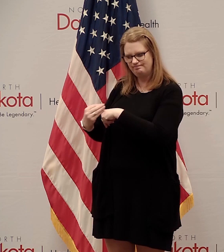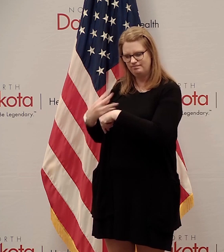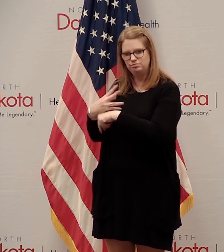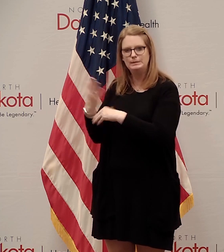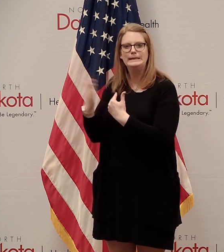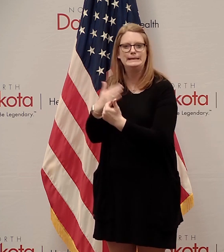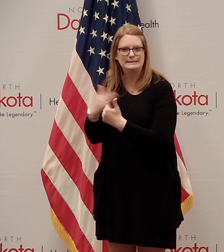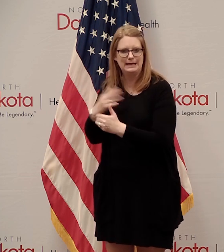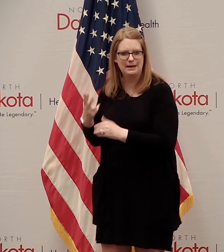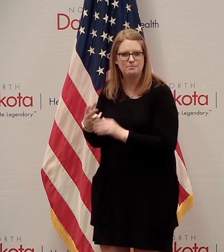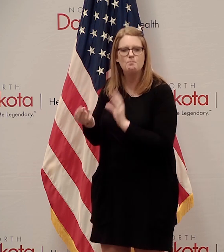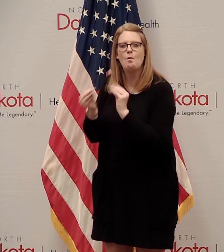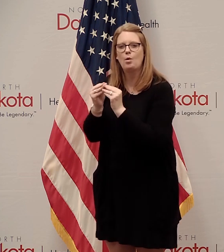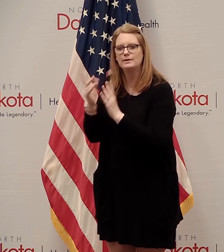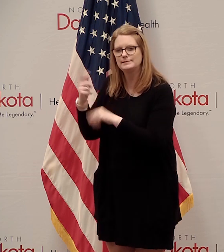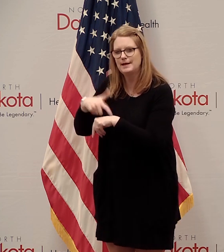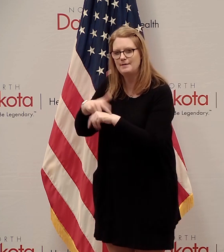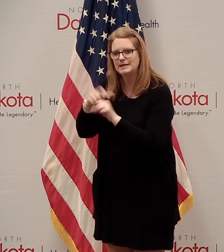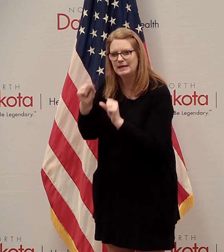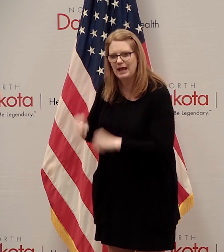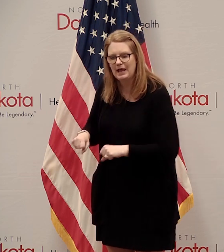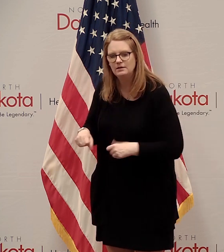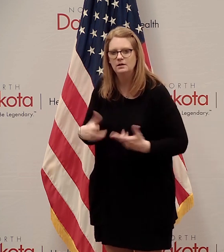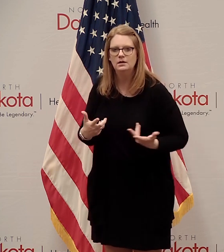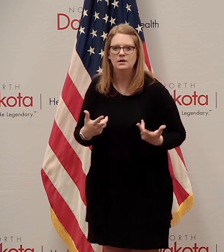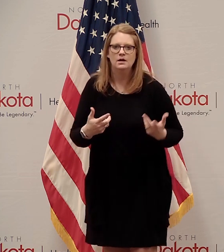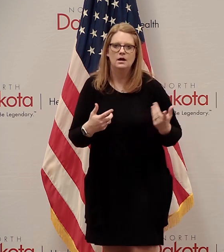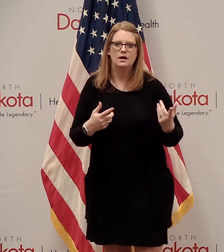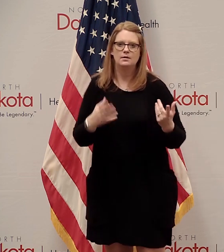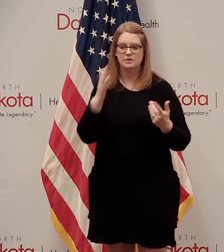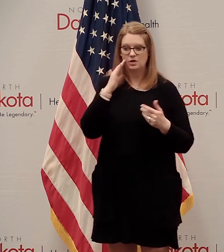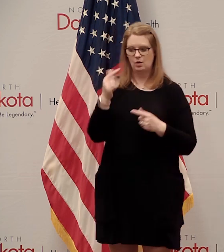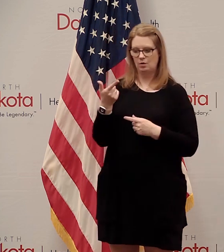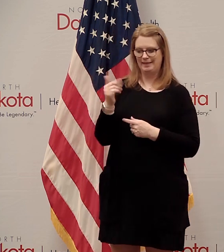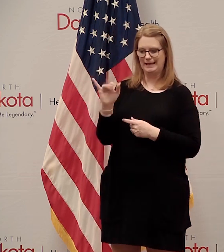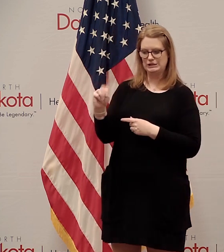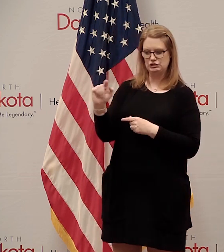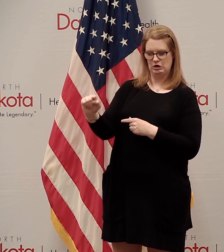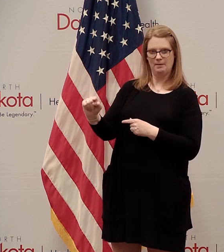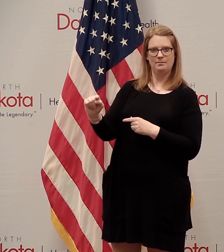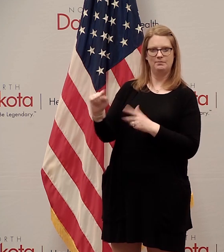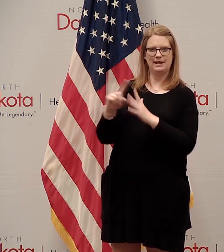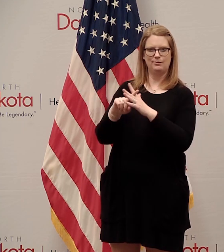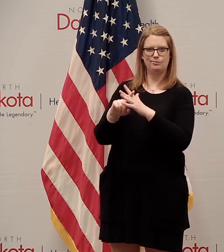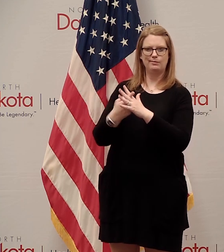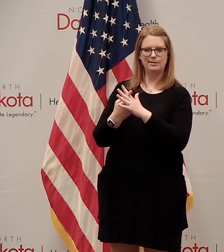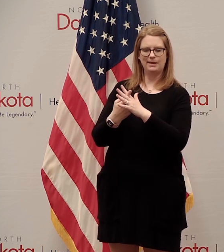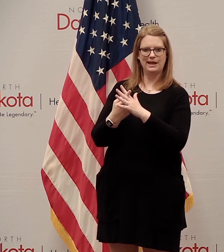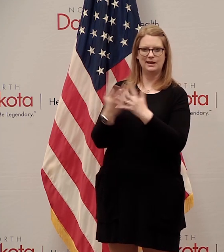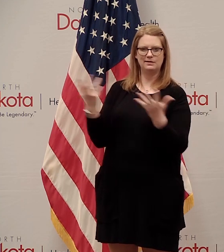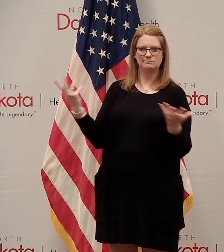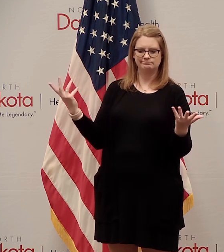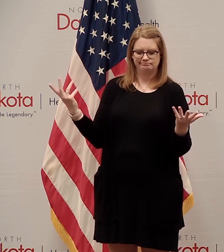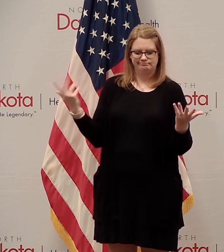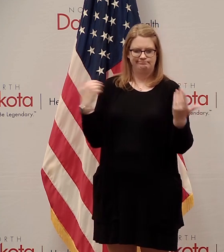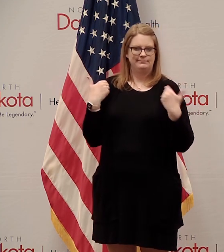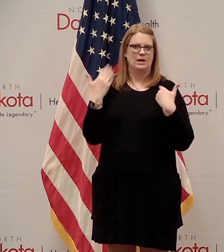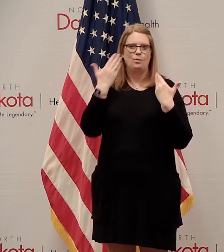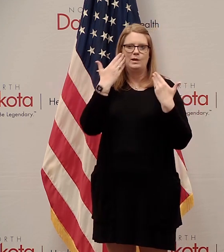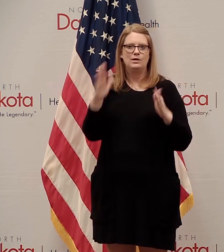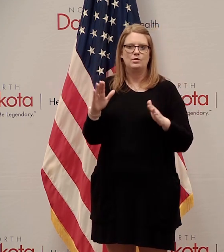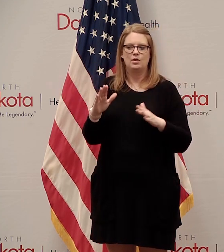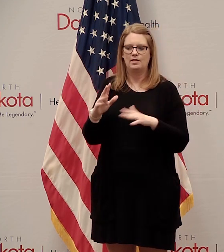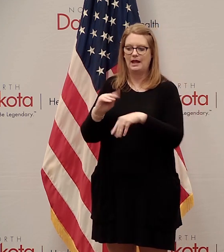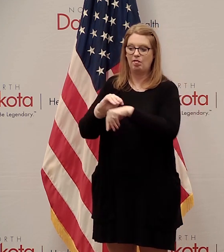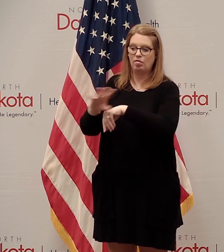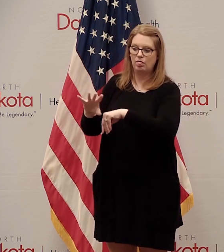transmission is occurring as it did earlier in a gym setting in North Dakota at the very beginning of this, we may not know that for a week or two.